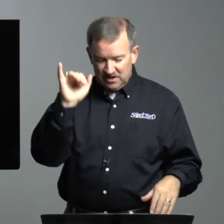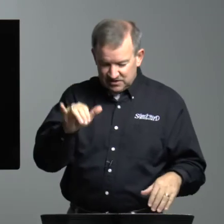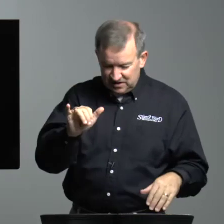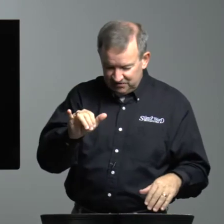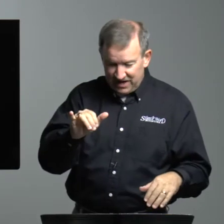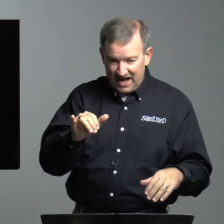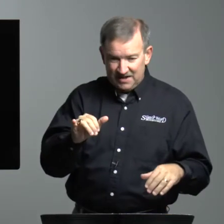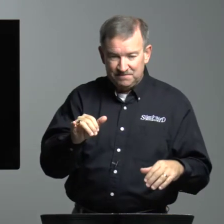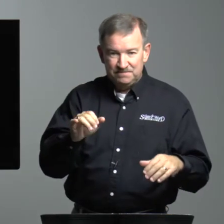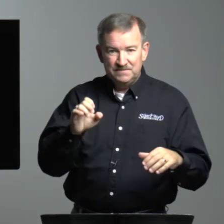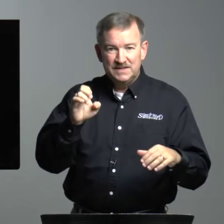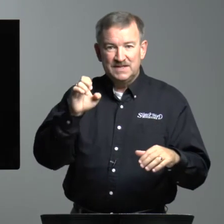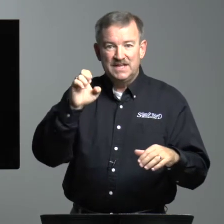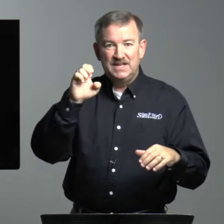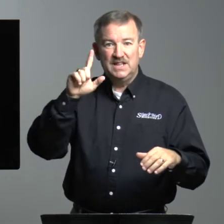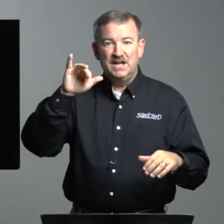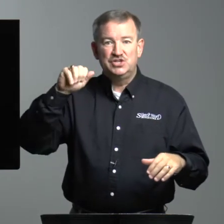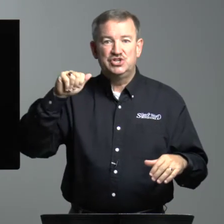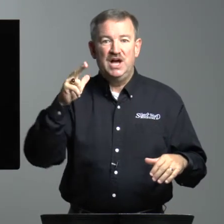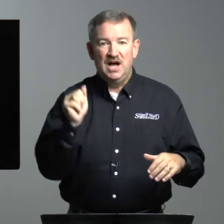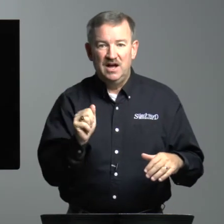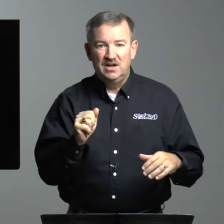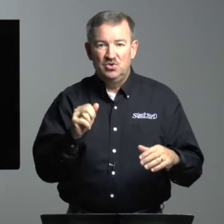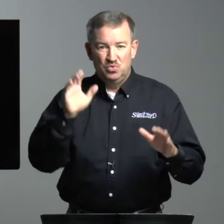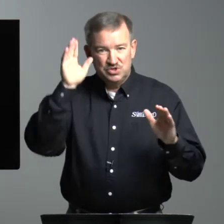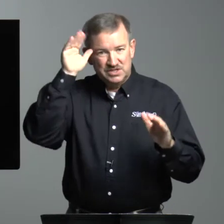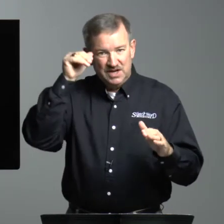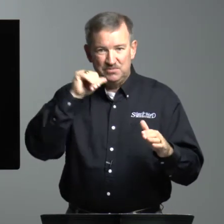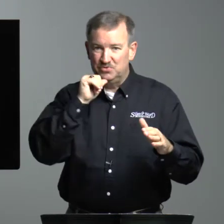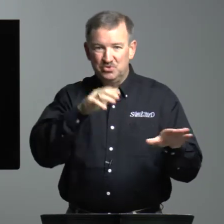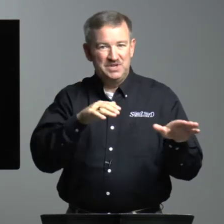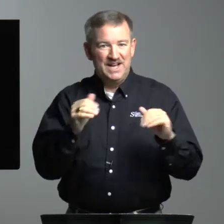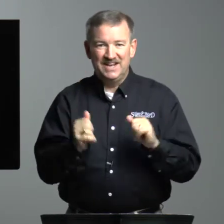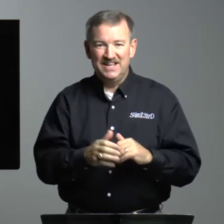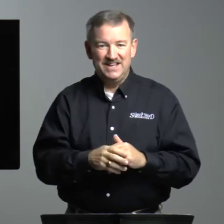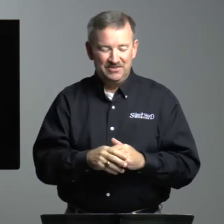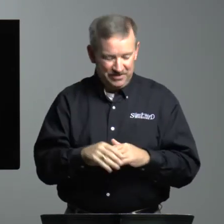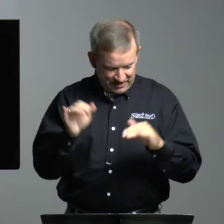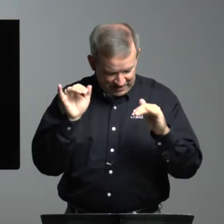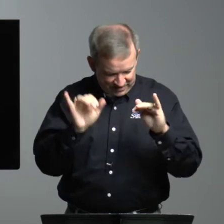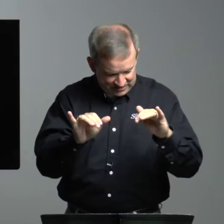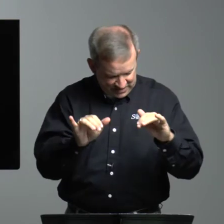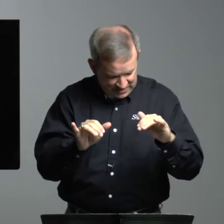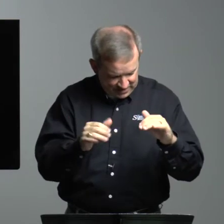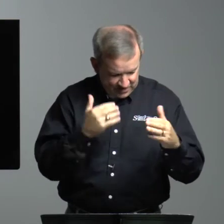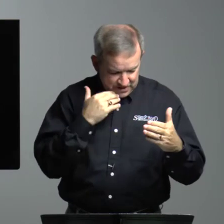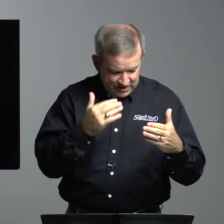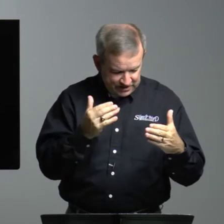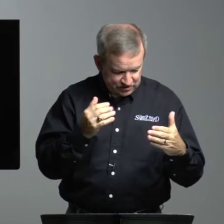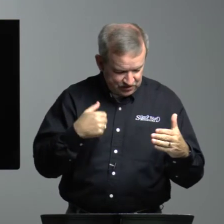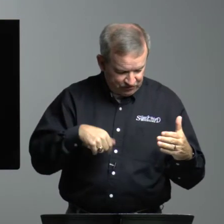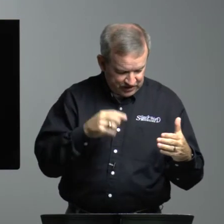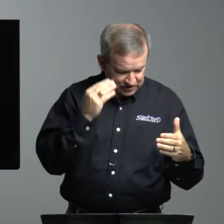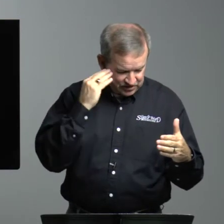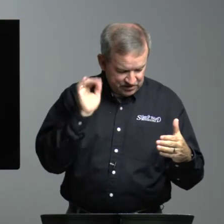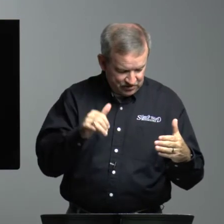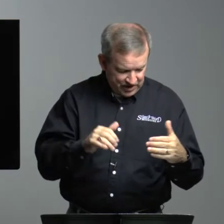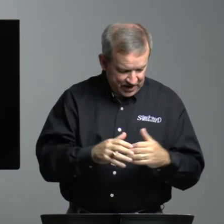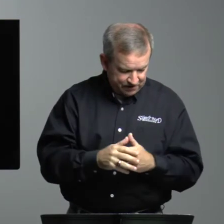of that, Elisha was stubborn, would not leave. And he stayed. It's good for us to know that.